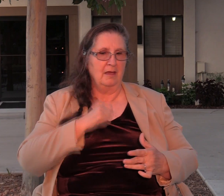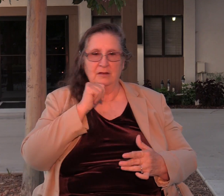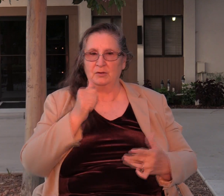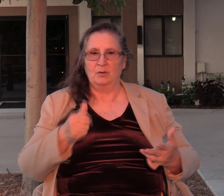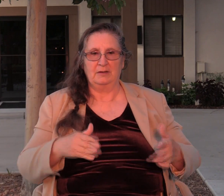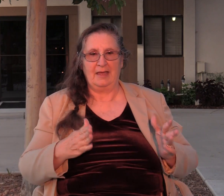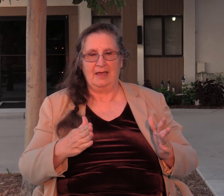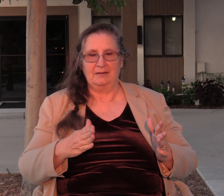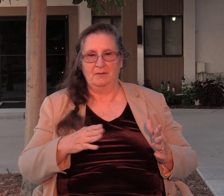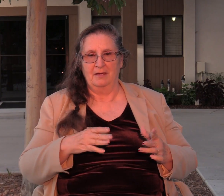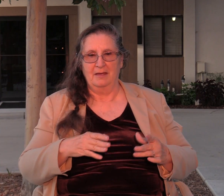woman killed me.